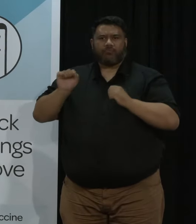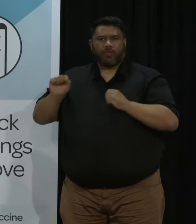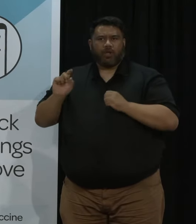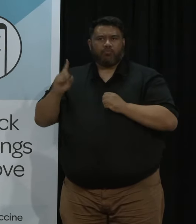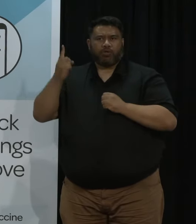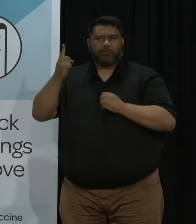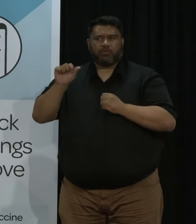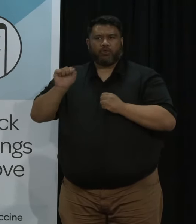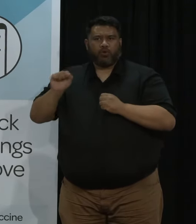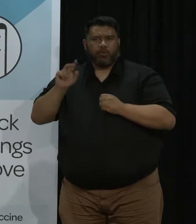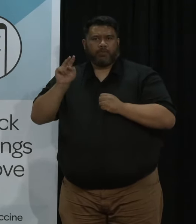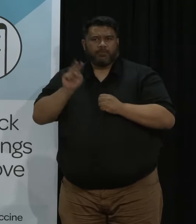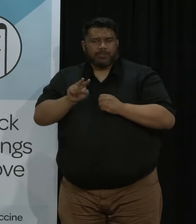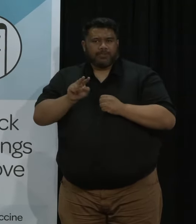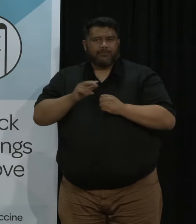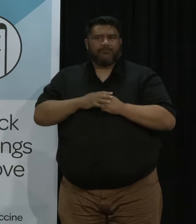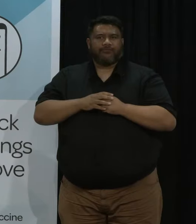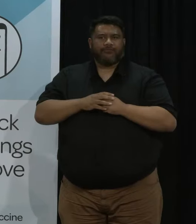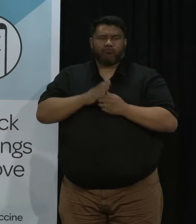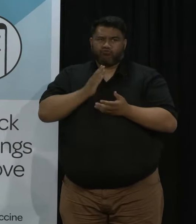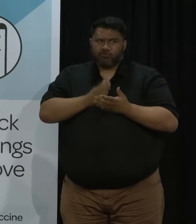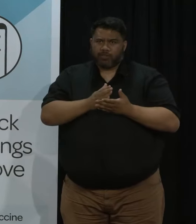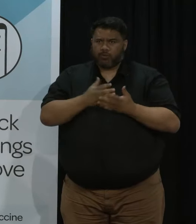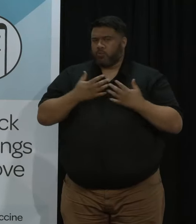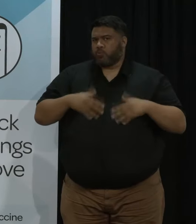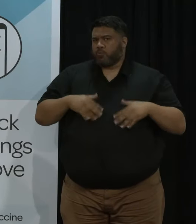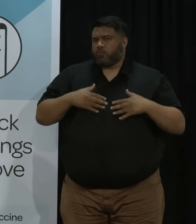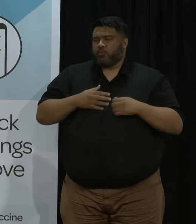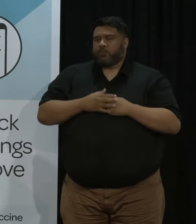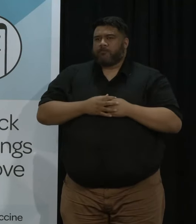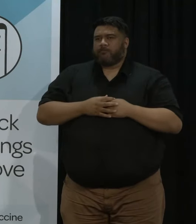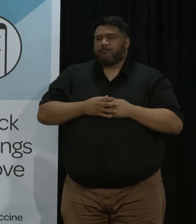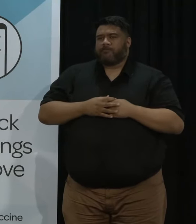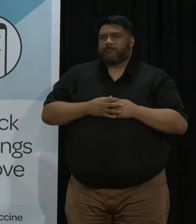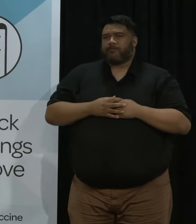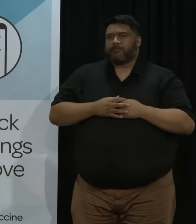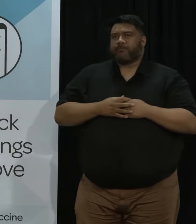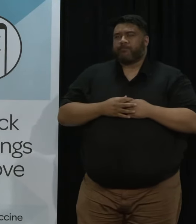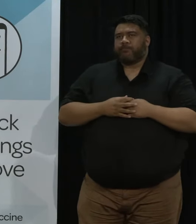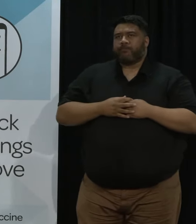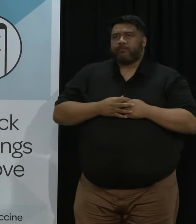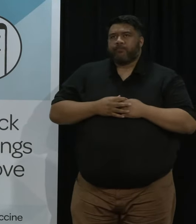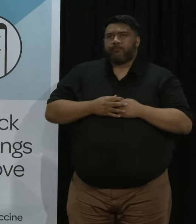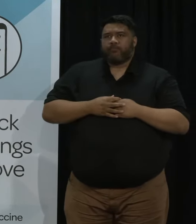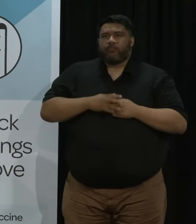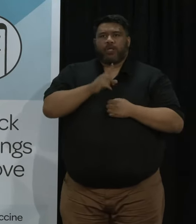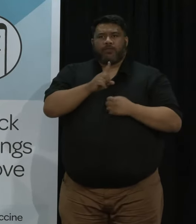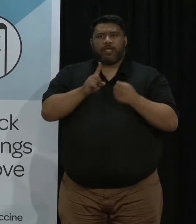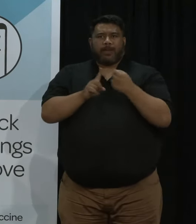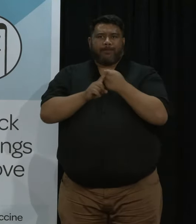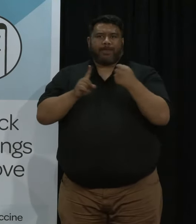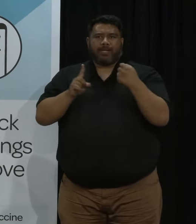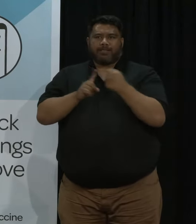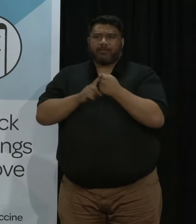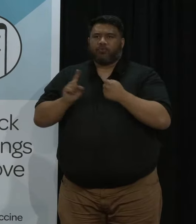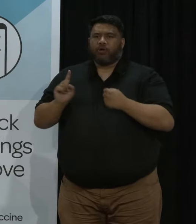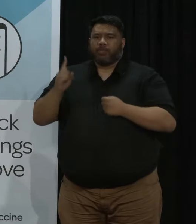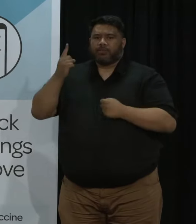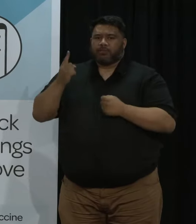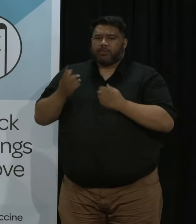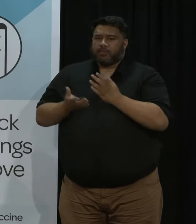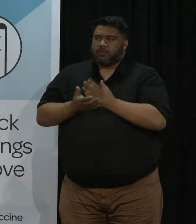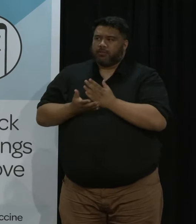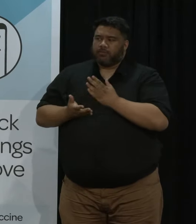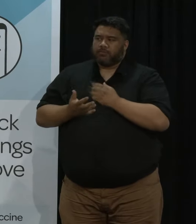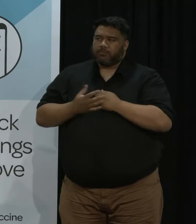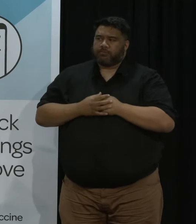this part of the world and as I say a quite genuine way had a real impact lasting effect on me just